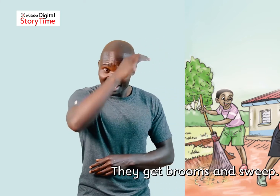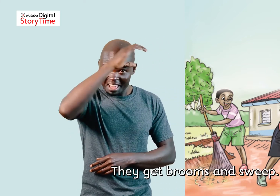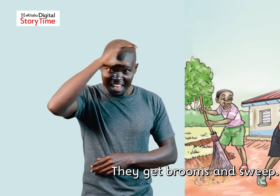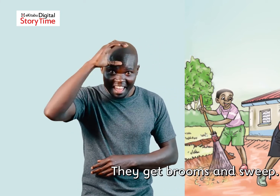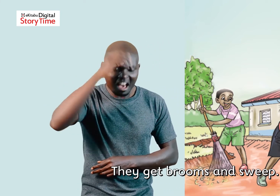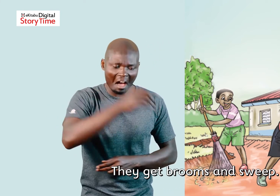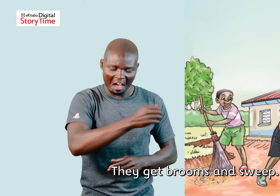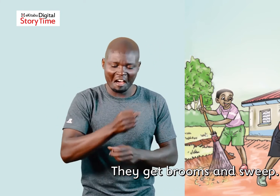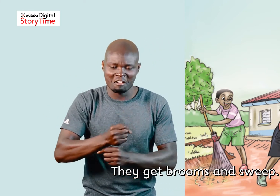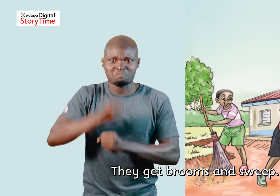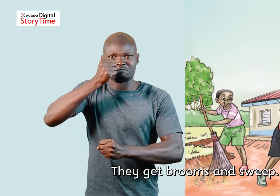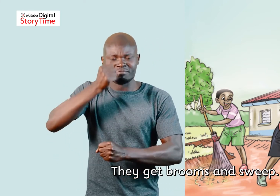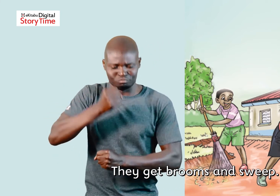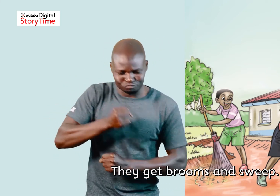They get brooms and sweep